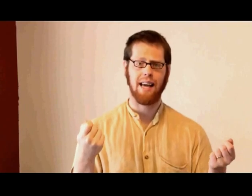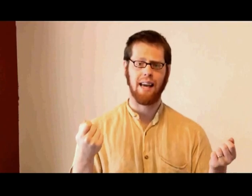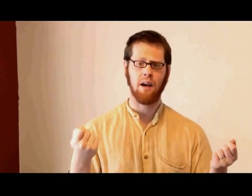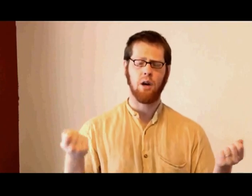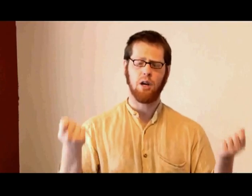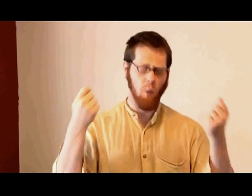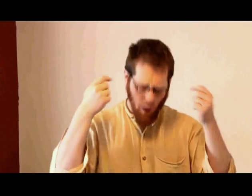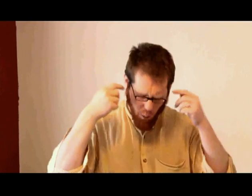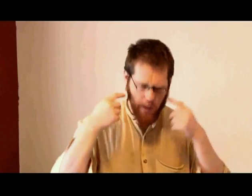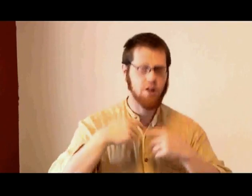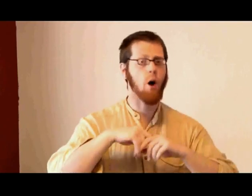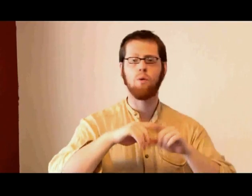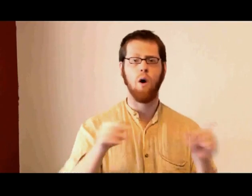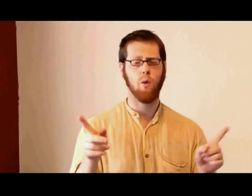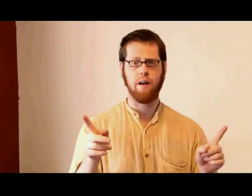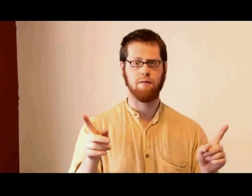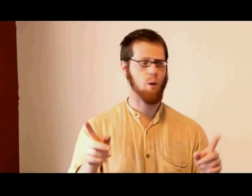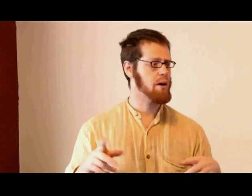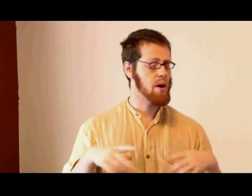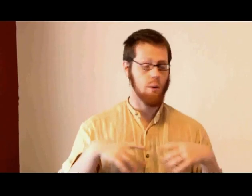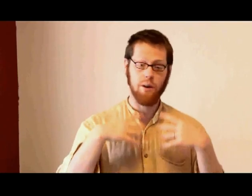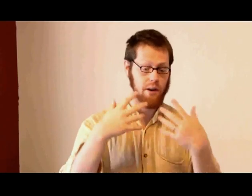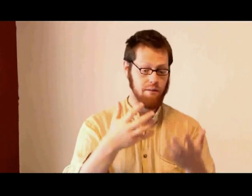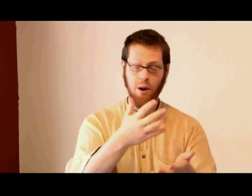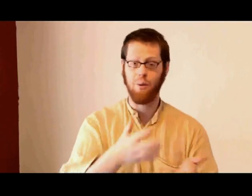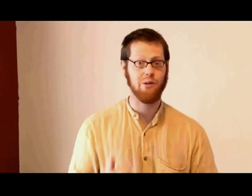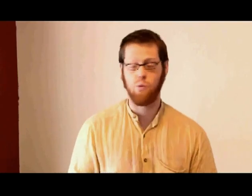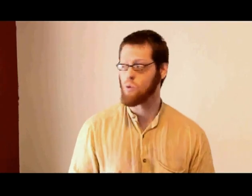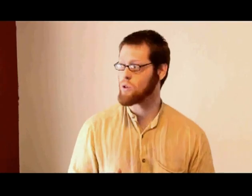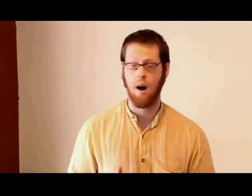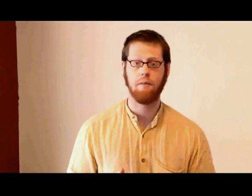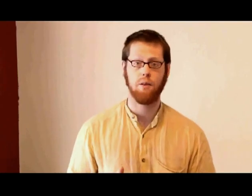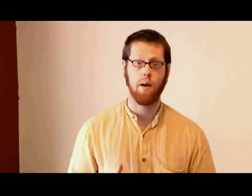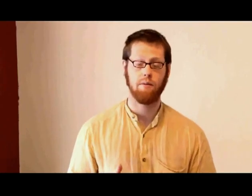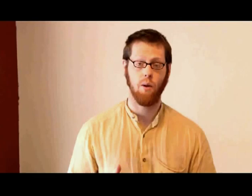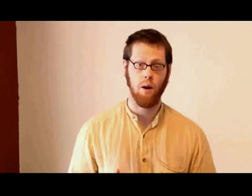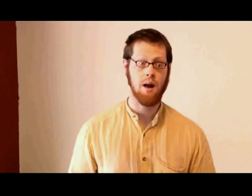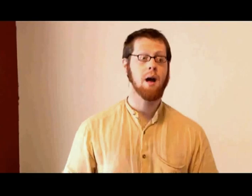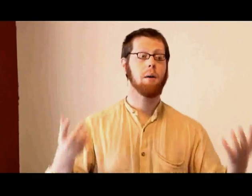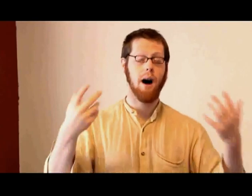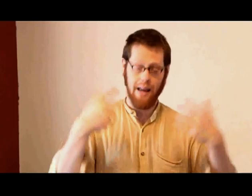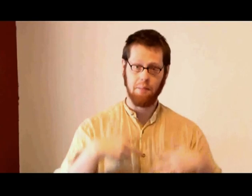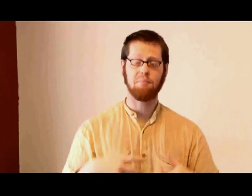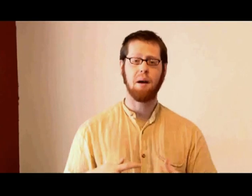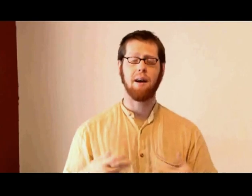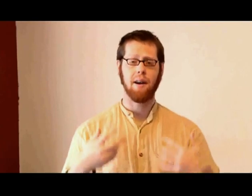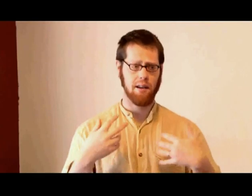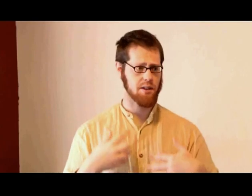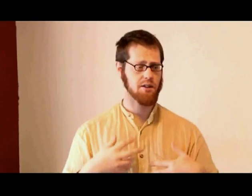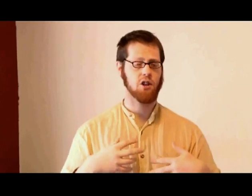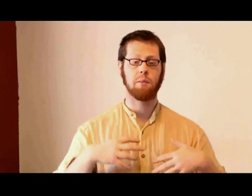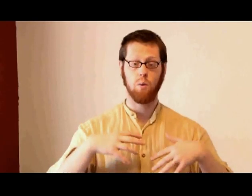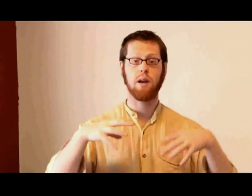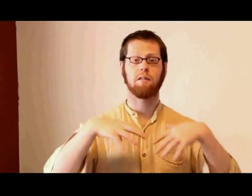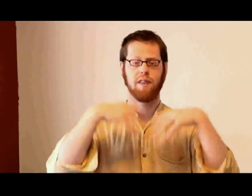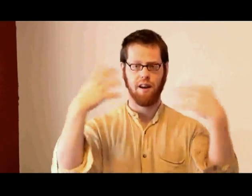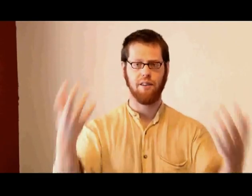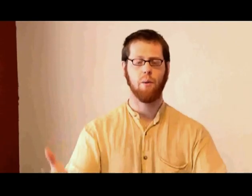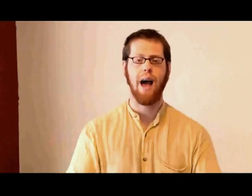And saying, you know what, we don't know the way forward. We don't even know what the rules are for the way forward. But in prayer and in discernment, we can figure the way